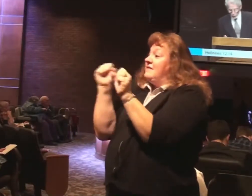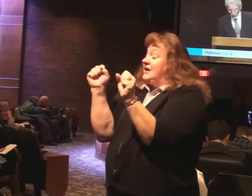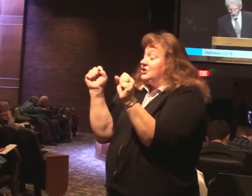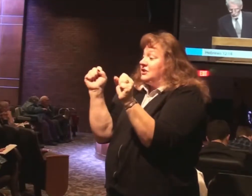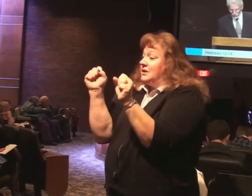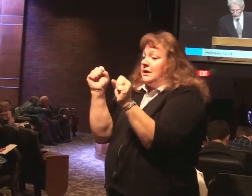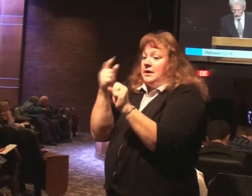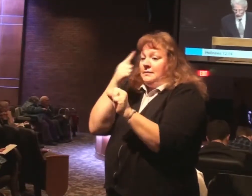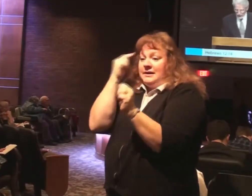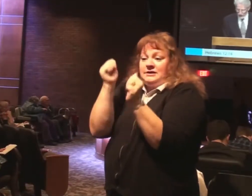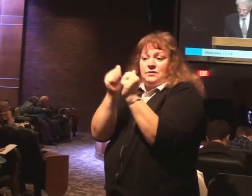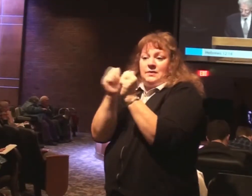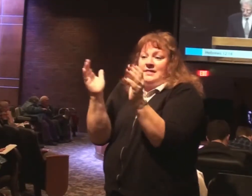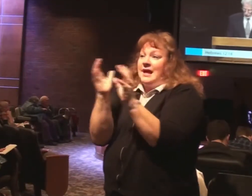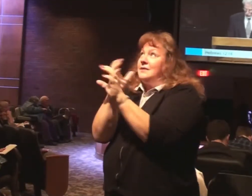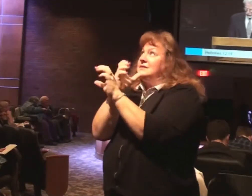one will see the Lord.